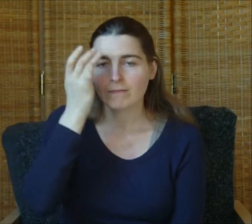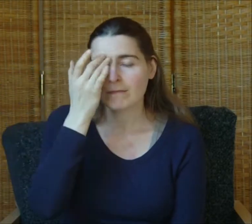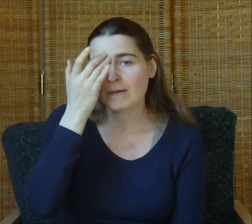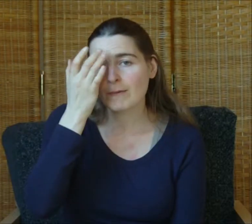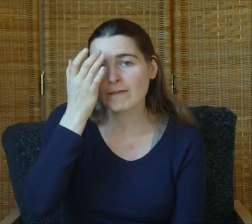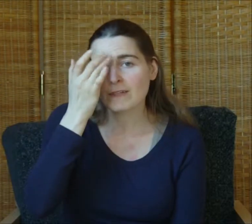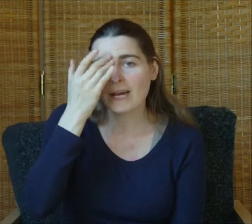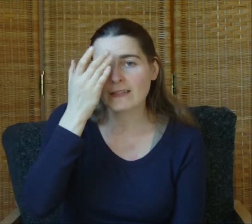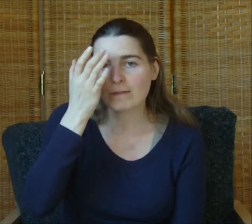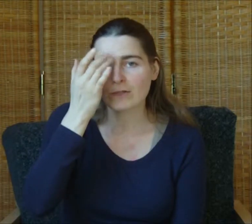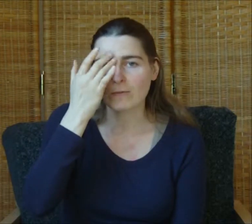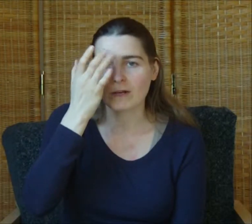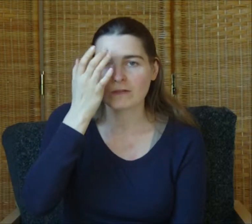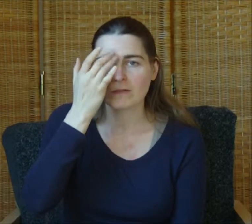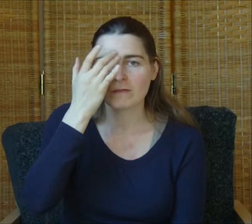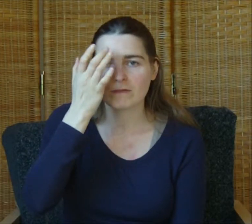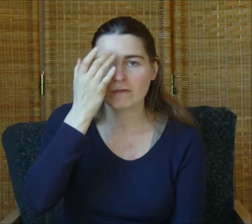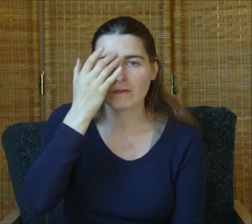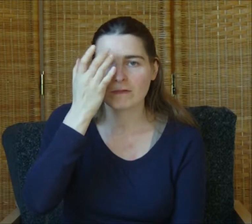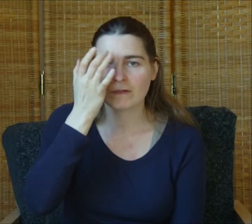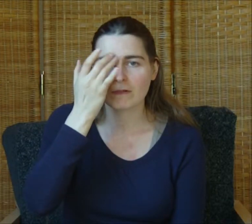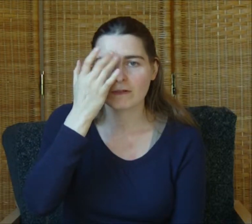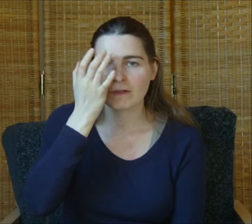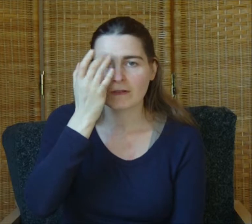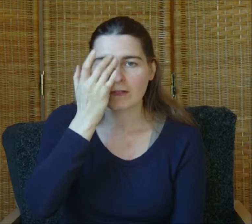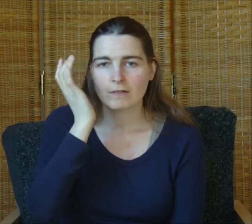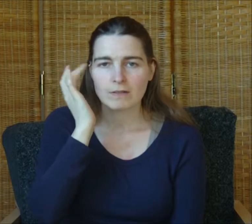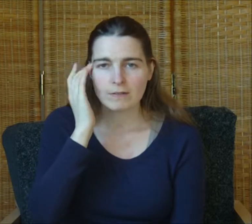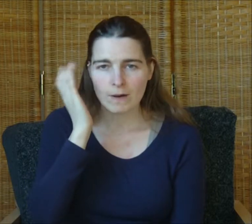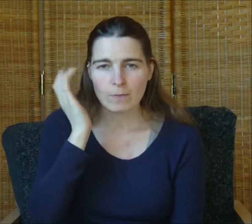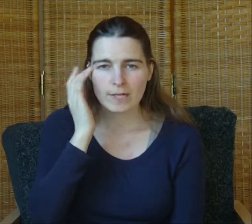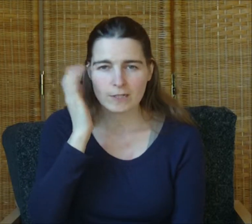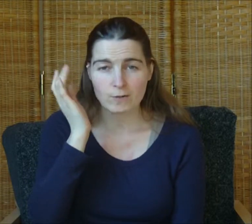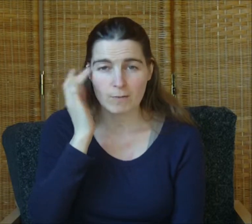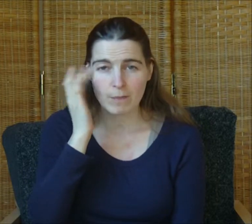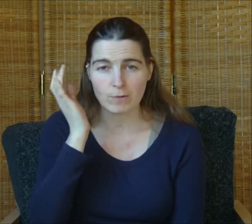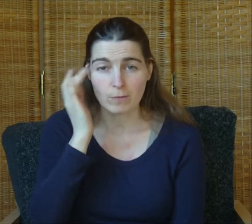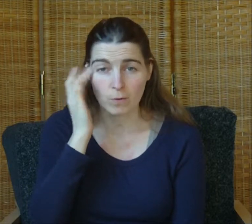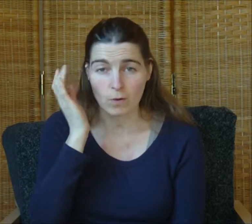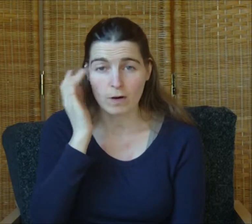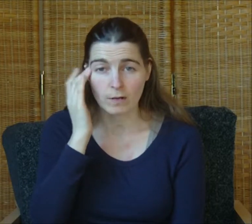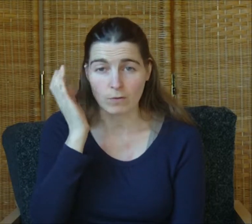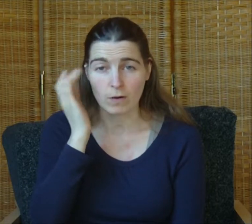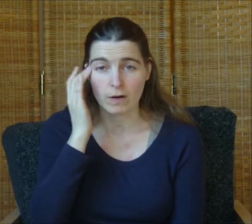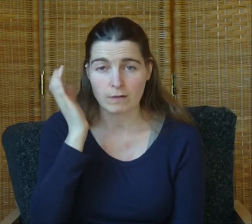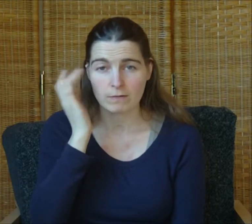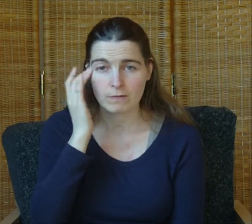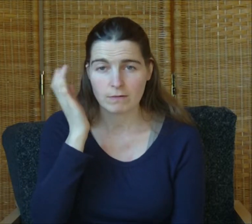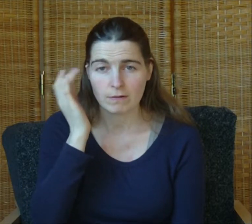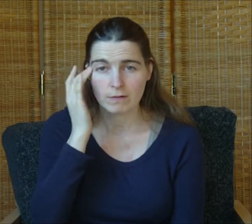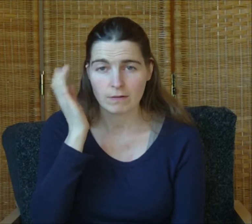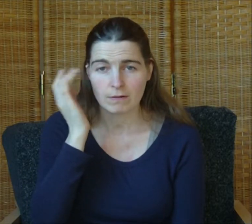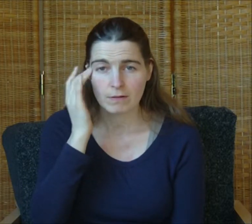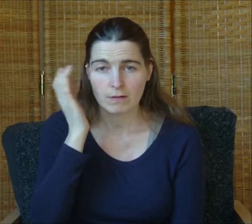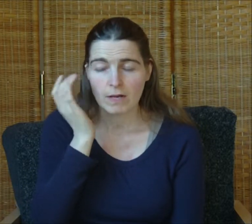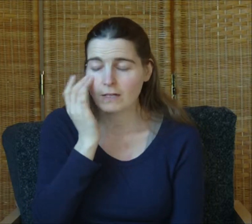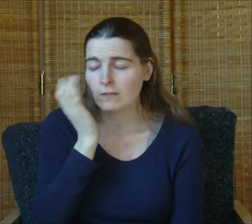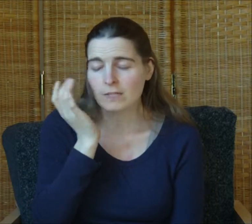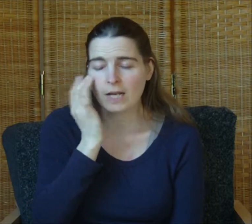Maybe I forget them too much. So I'm willing to remember them more and more. And just to